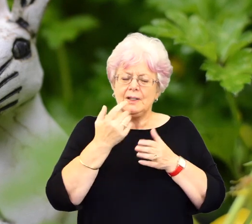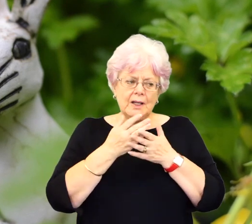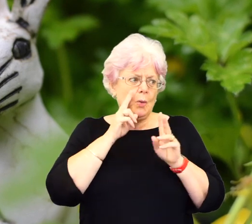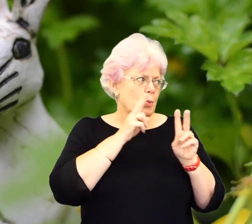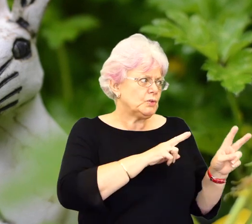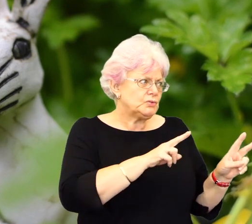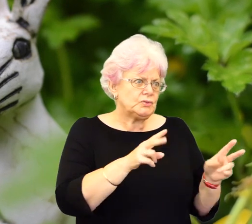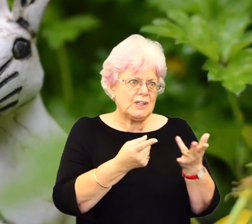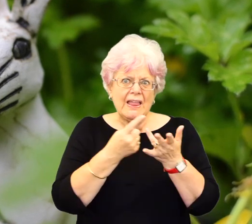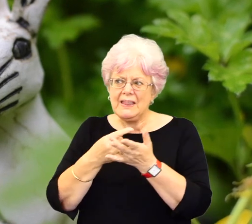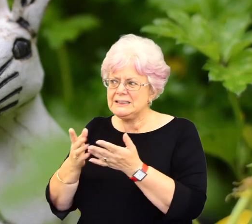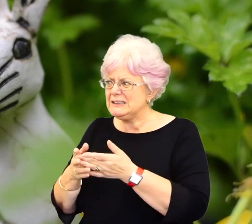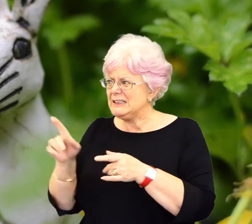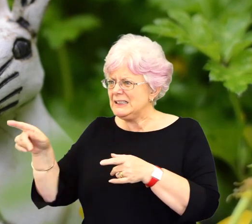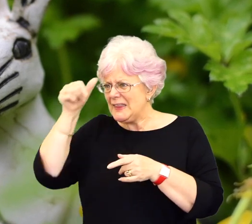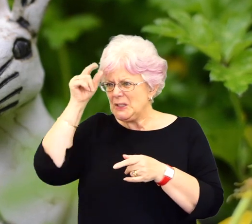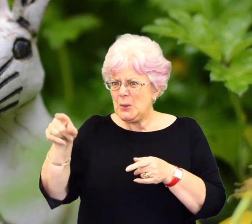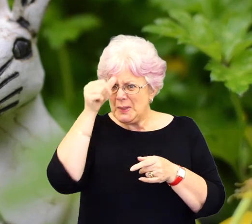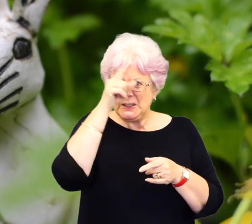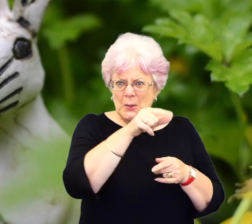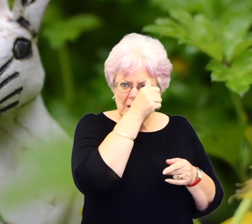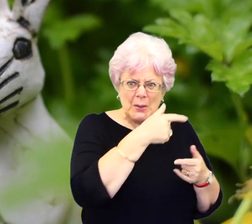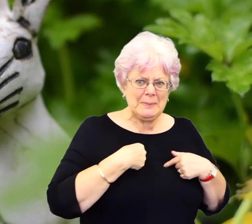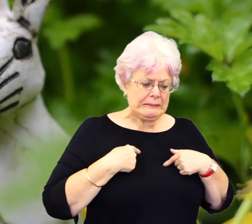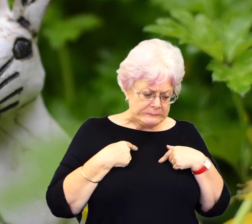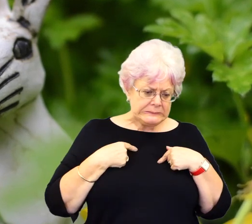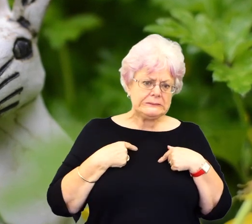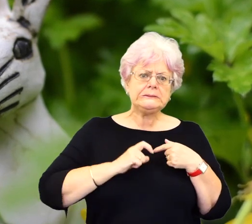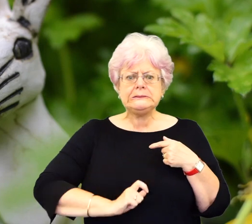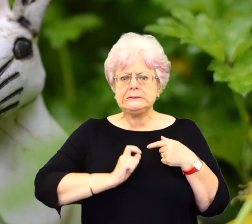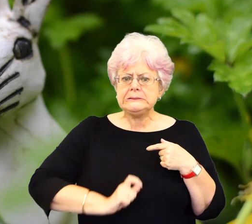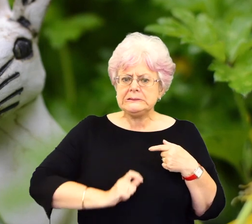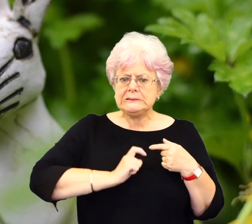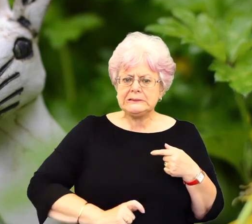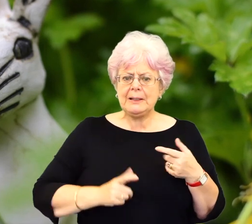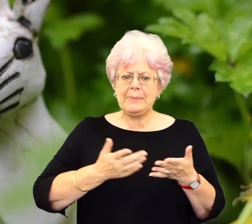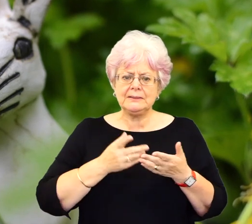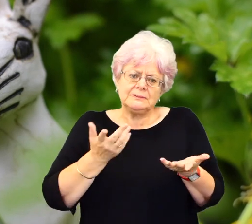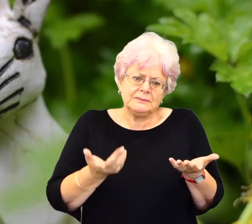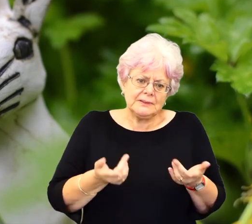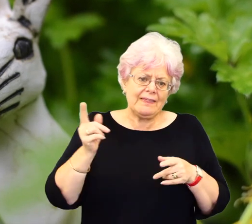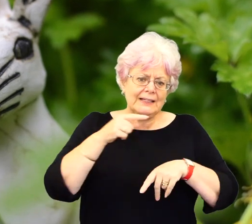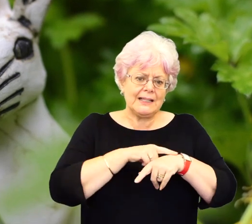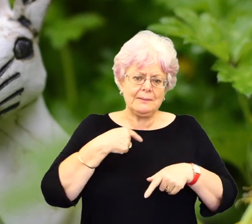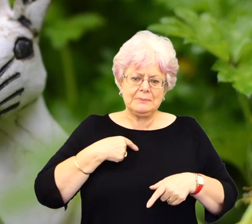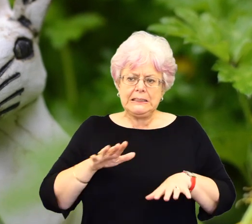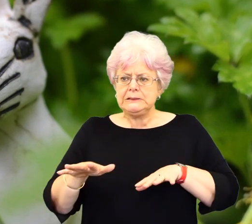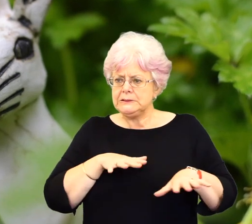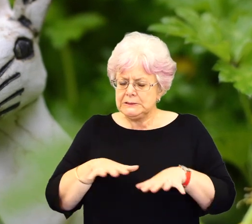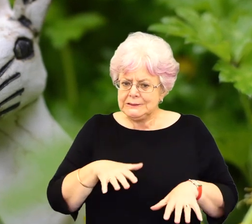they're doing all these things, they know what to do, you know, and you just, any sort of, sort of things, perhaps I'm losing all self-conscious and anarchy, and by the